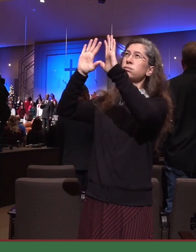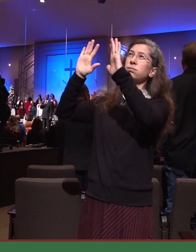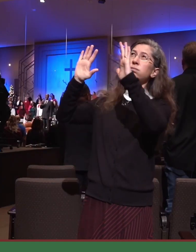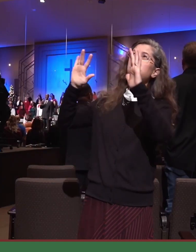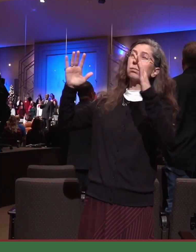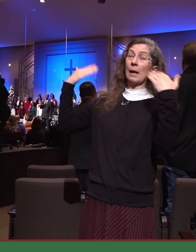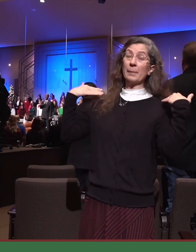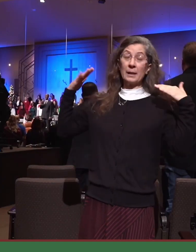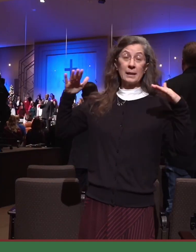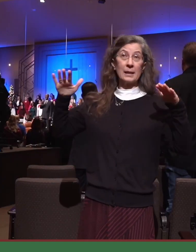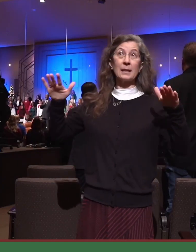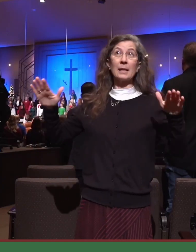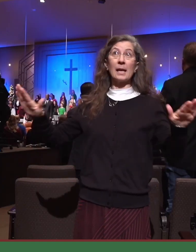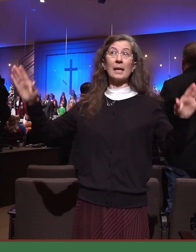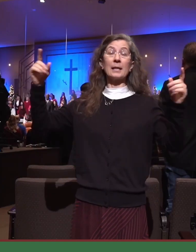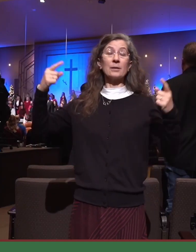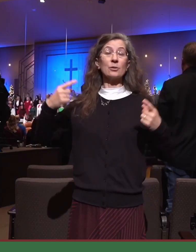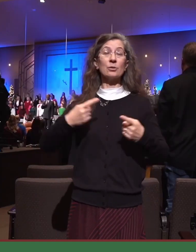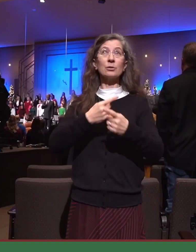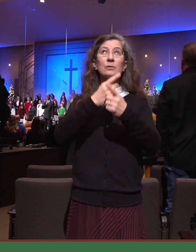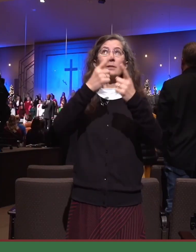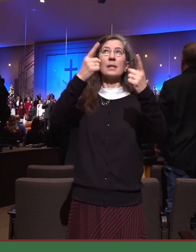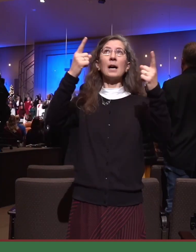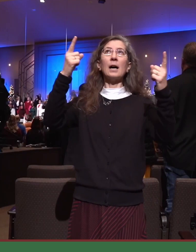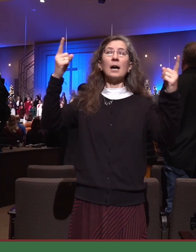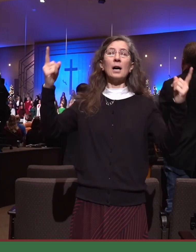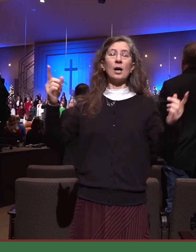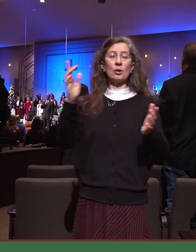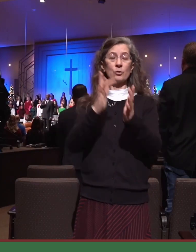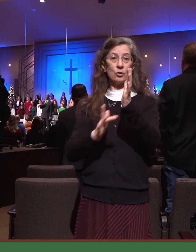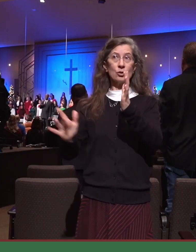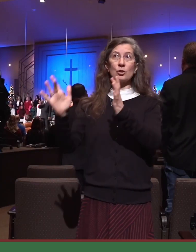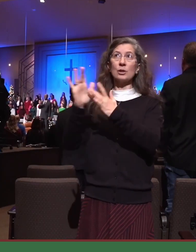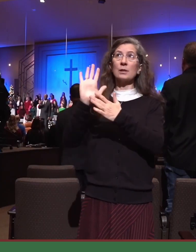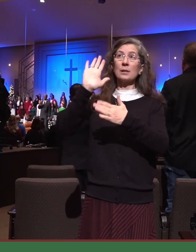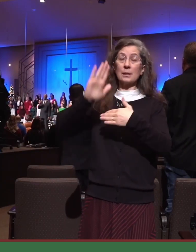us, and tell our Savior's birth.